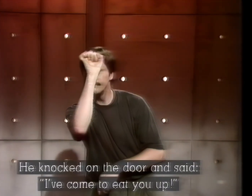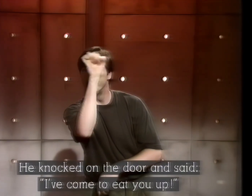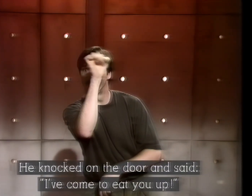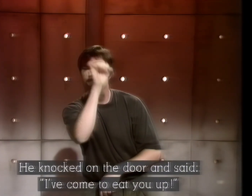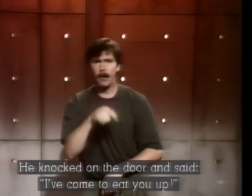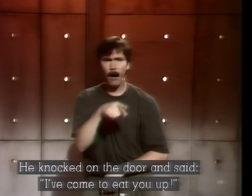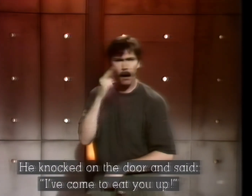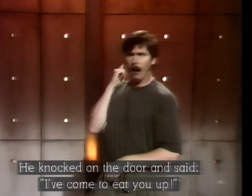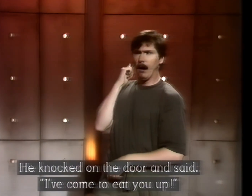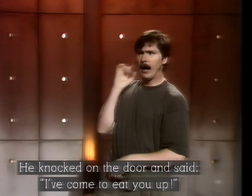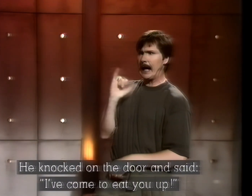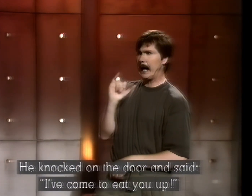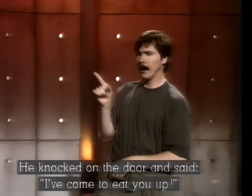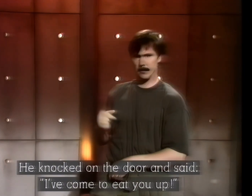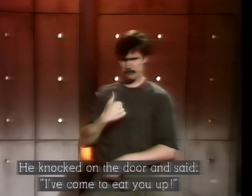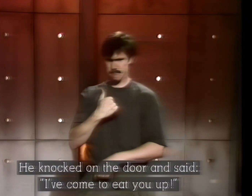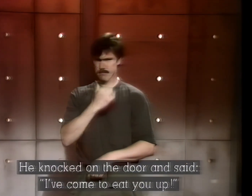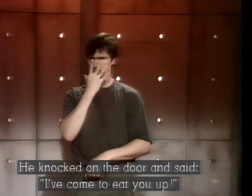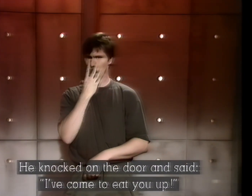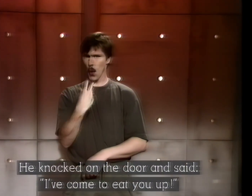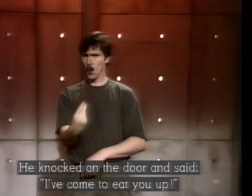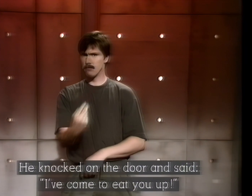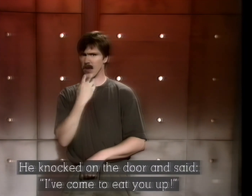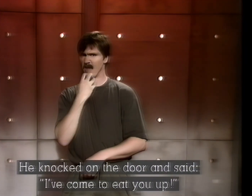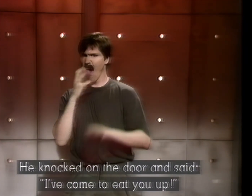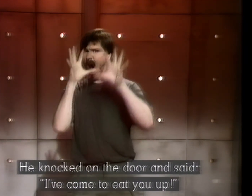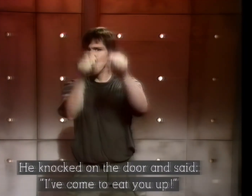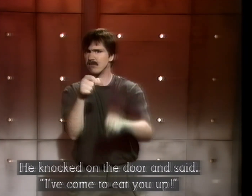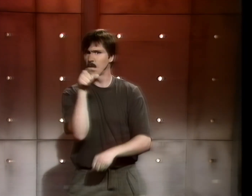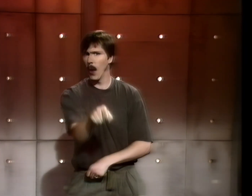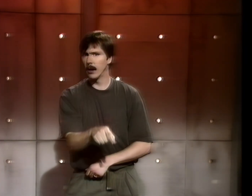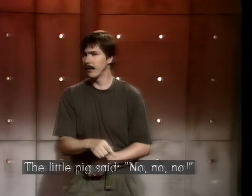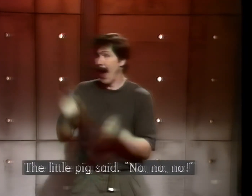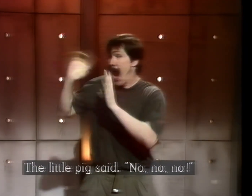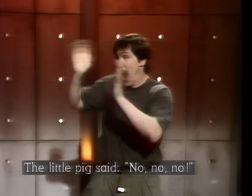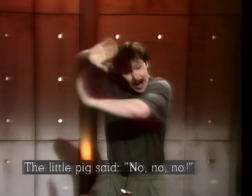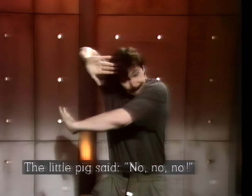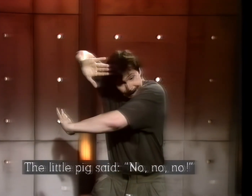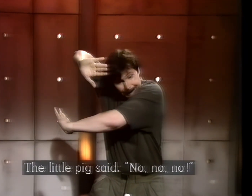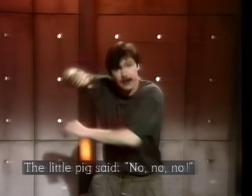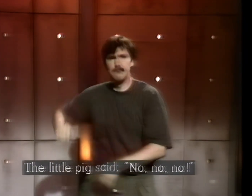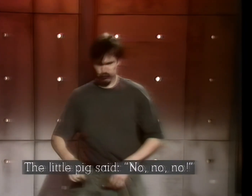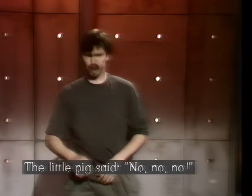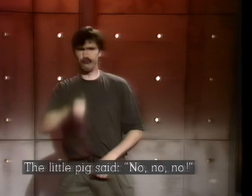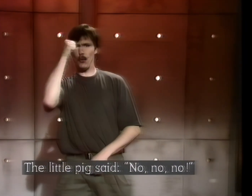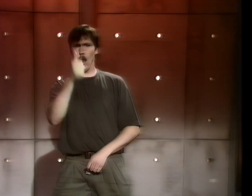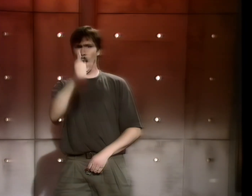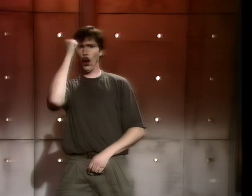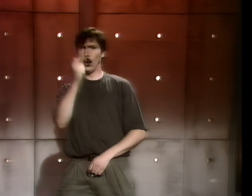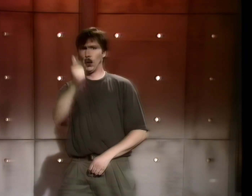He knocked on the door, and he said, I'm the wolf, and I've come to eat you up. And the little pig said, no, no, no. So,